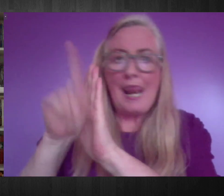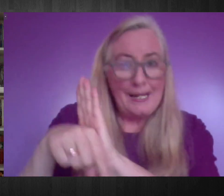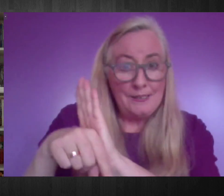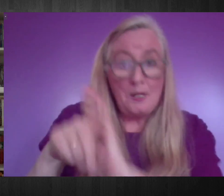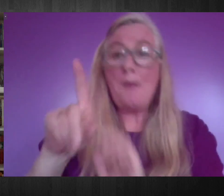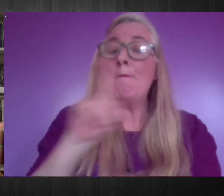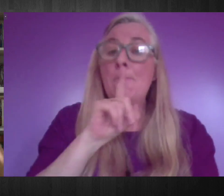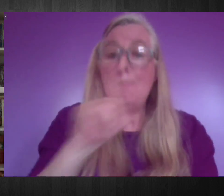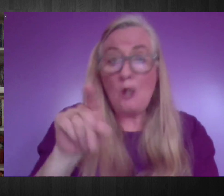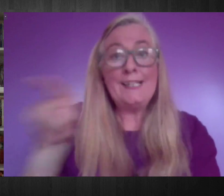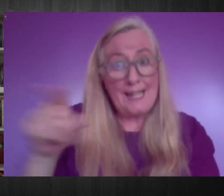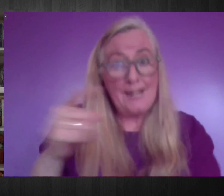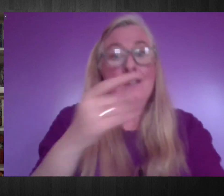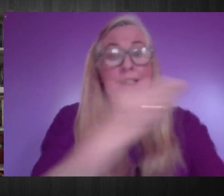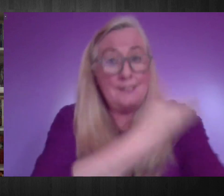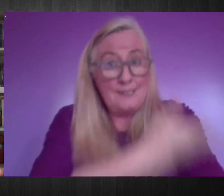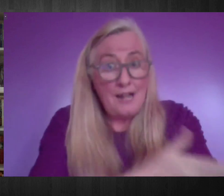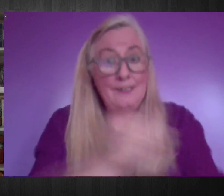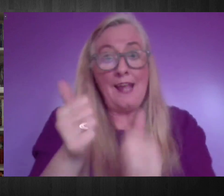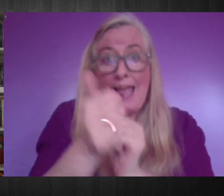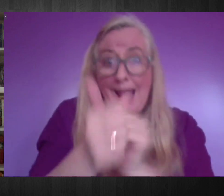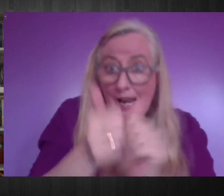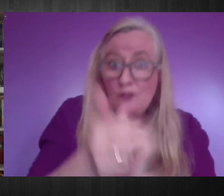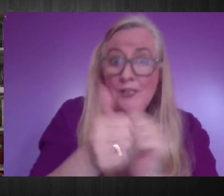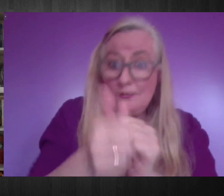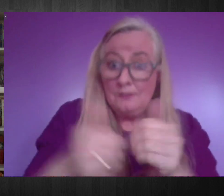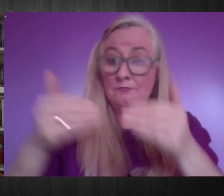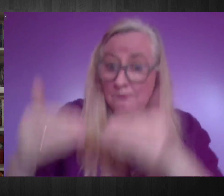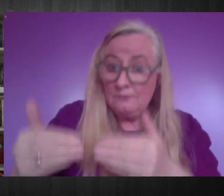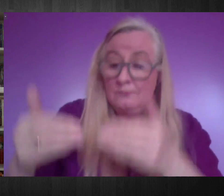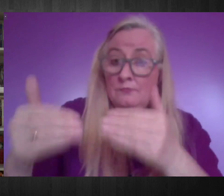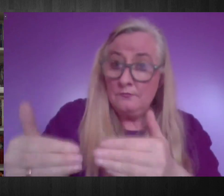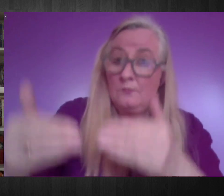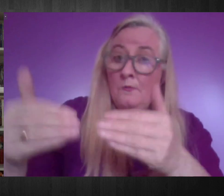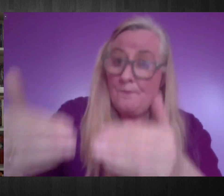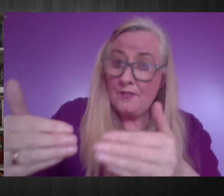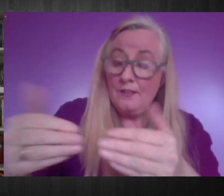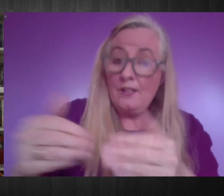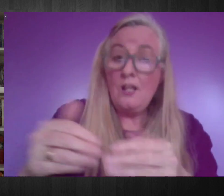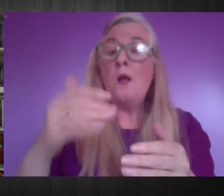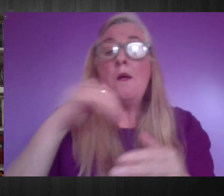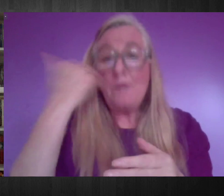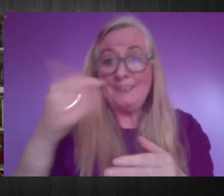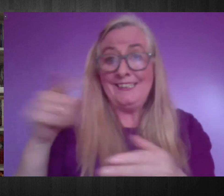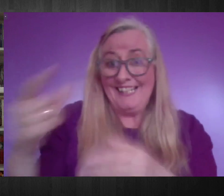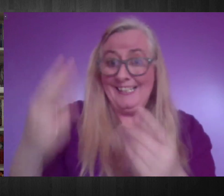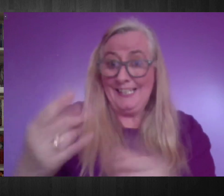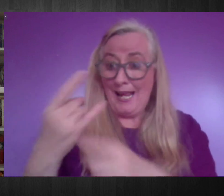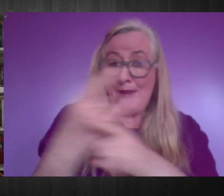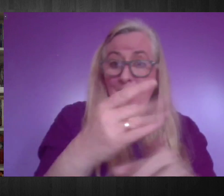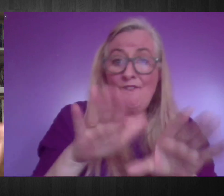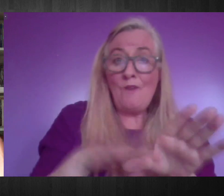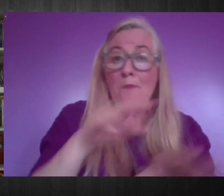have that reaction. So the World Health Organization issue considerations to include persons with disabilities and COVID responses.